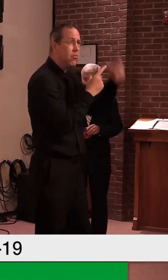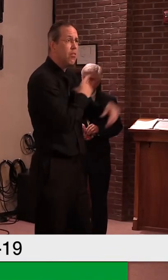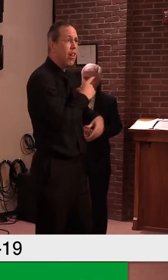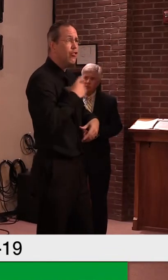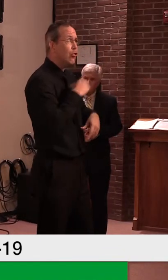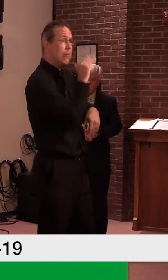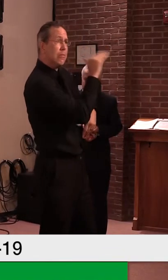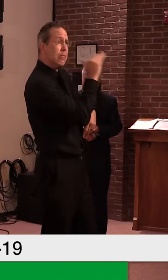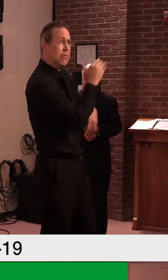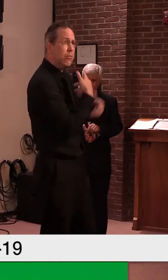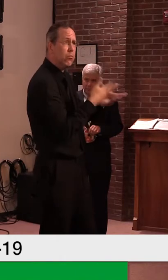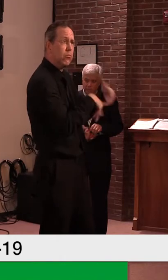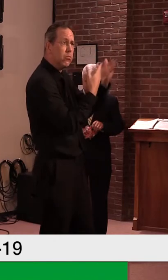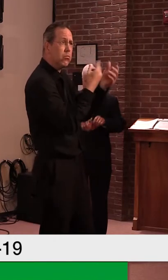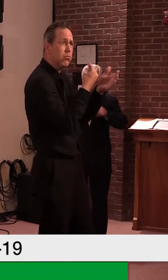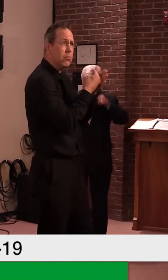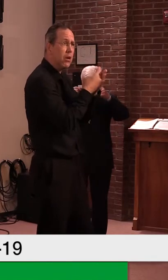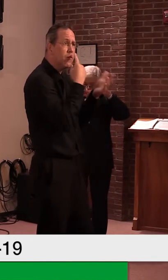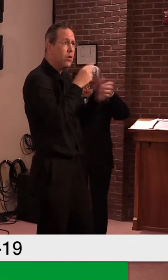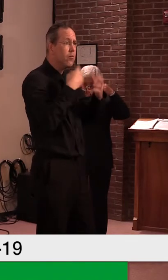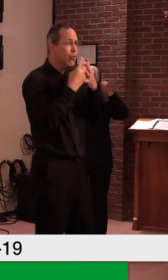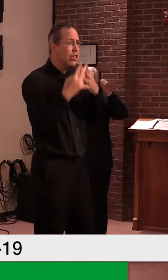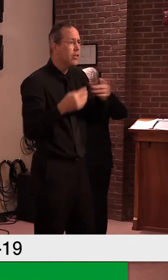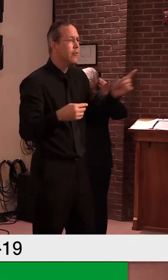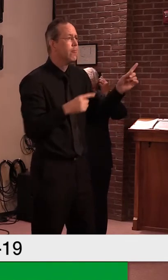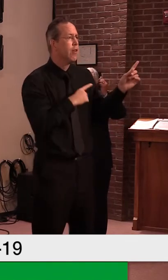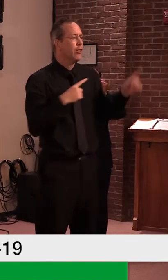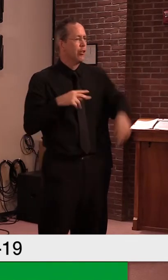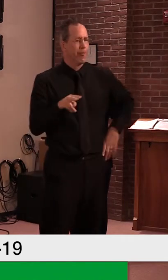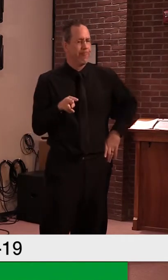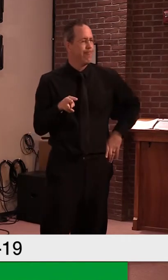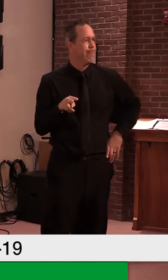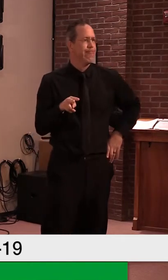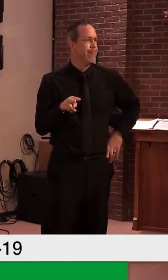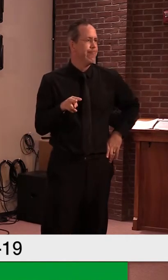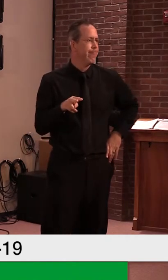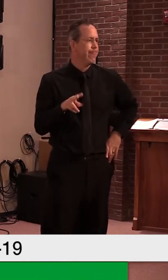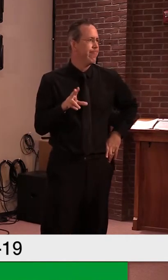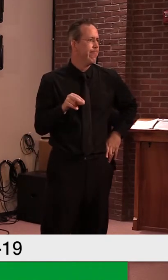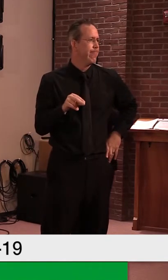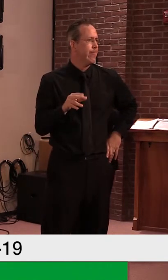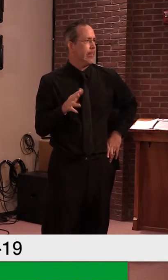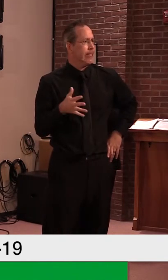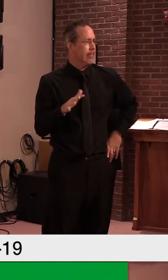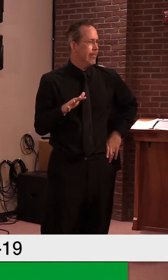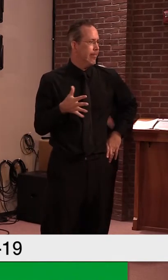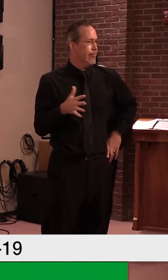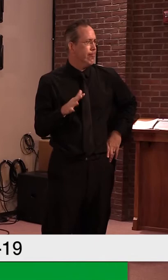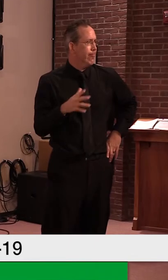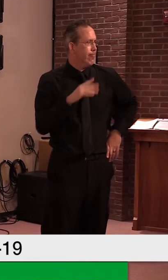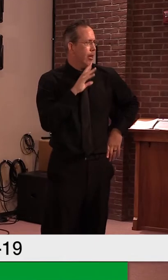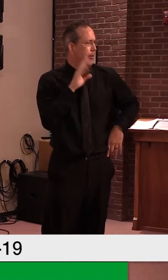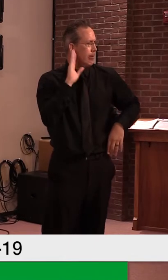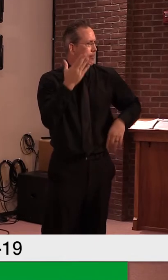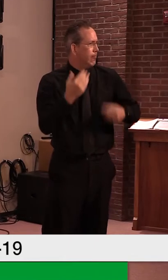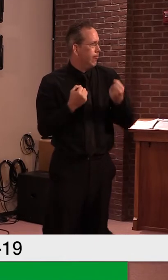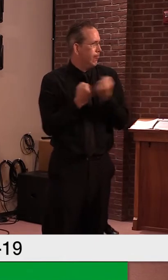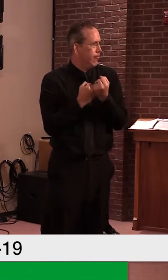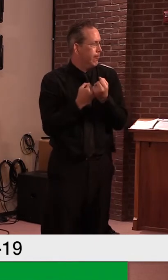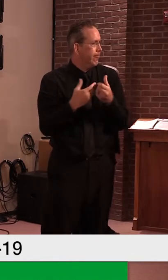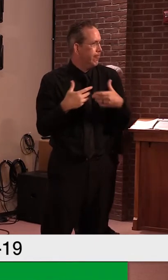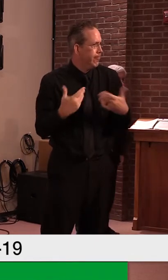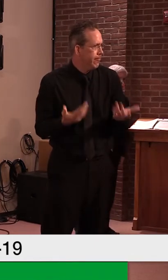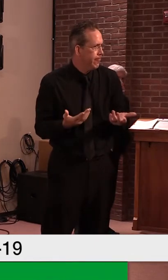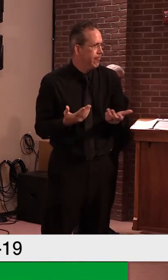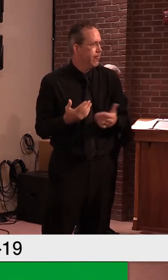not, uh, well received, uh, by them or many others, uh, throughout the state. So I do think it's time for us to